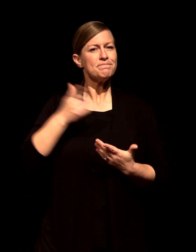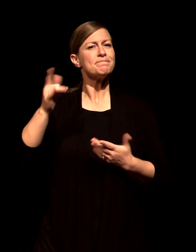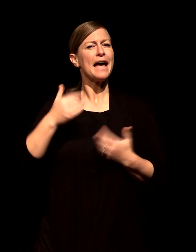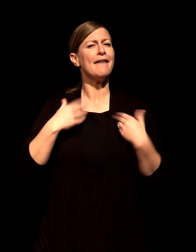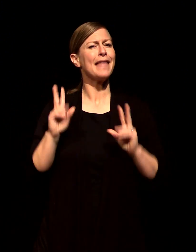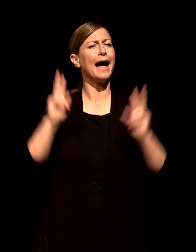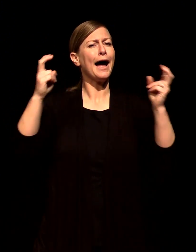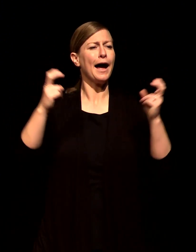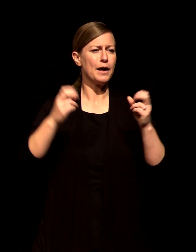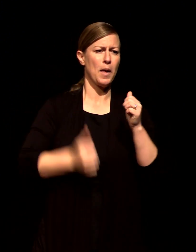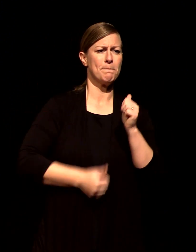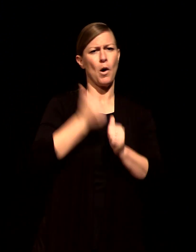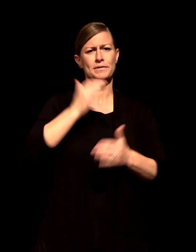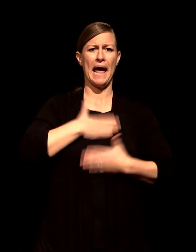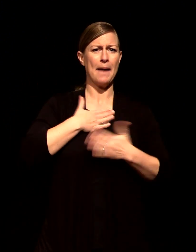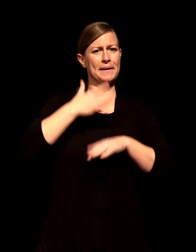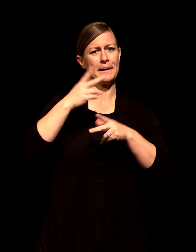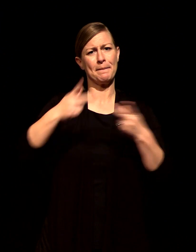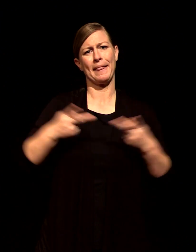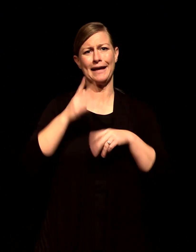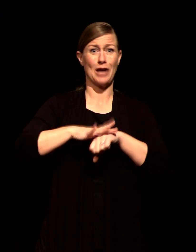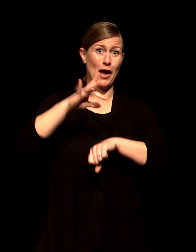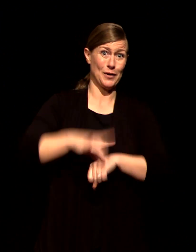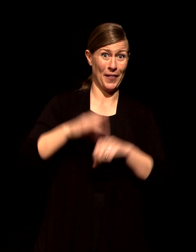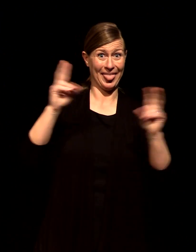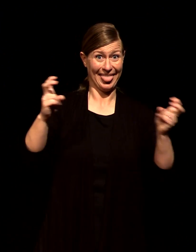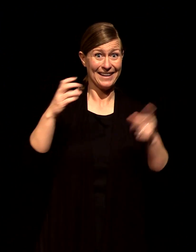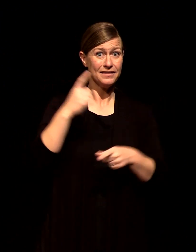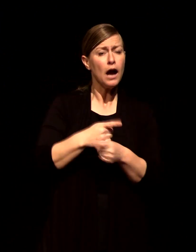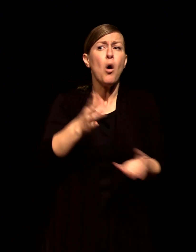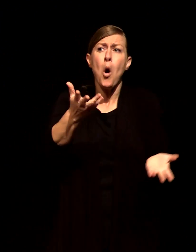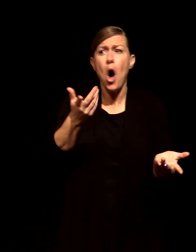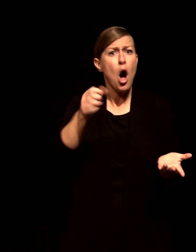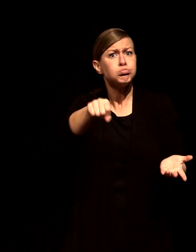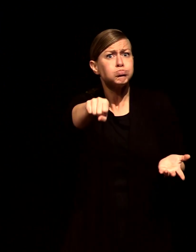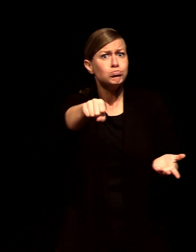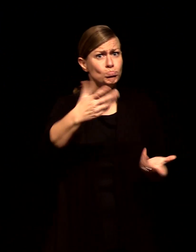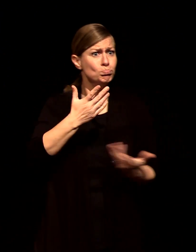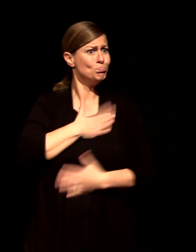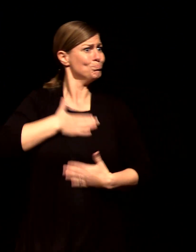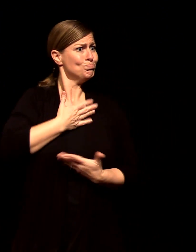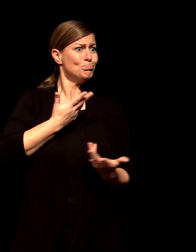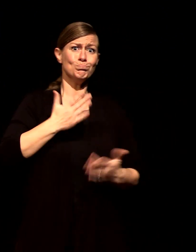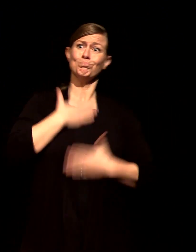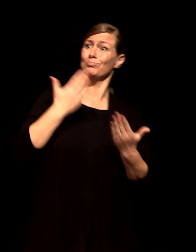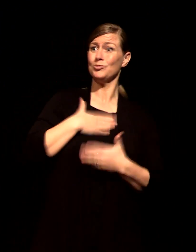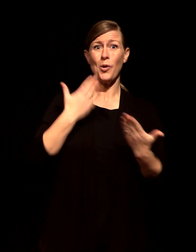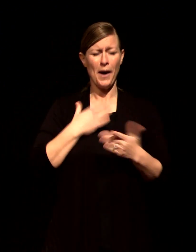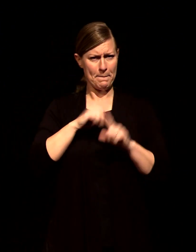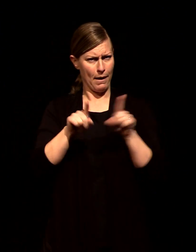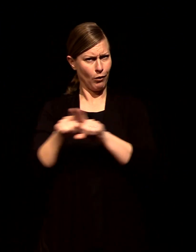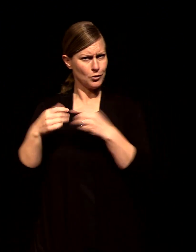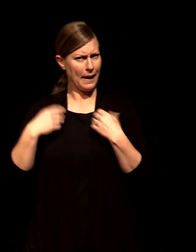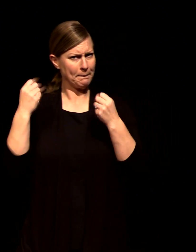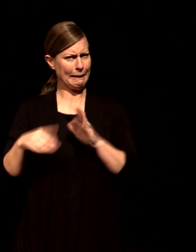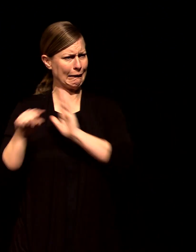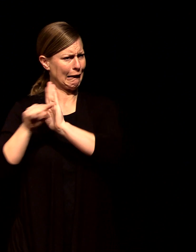place but with a surprising amount of things that actually diminish that joy for instance